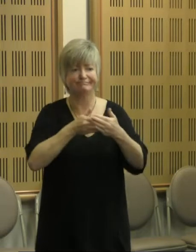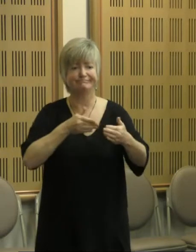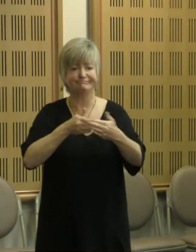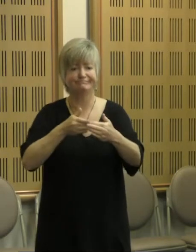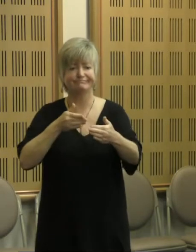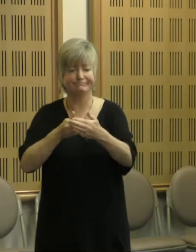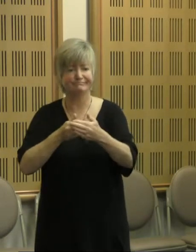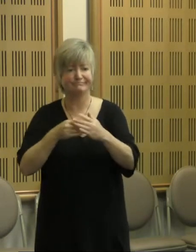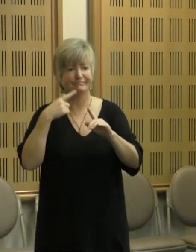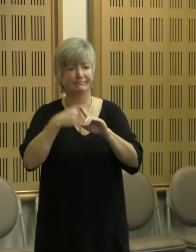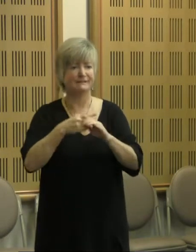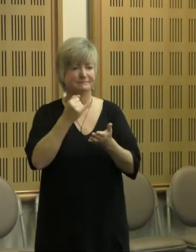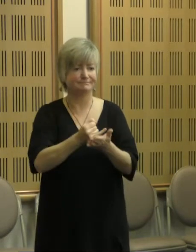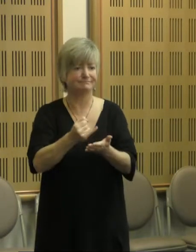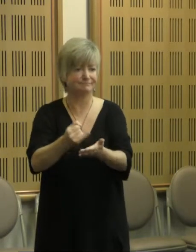flaws.